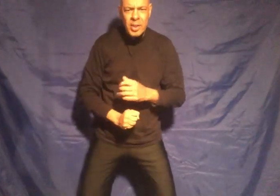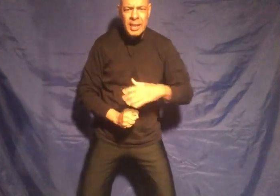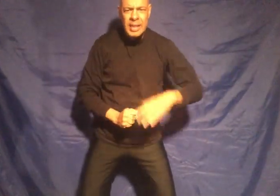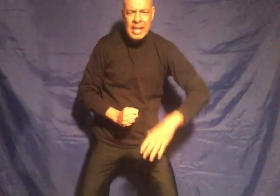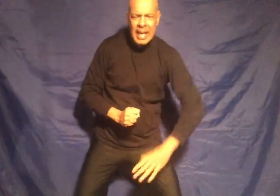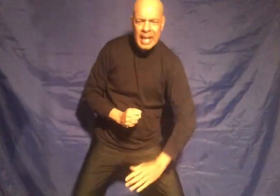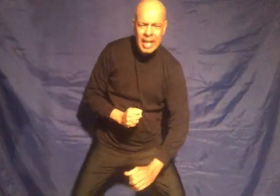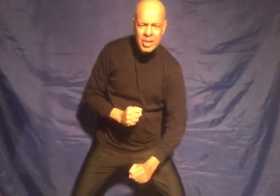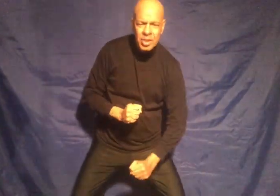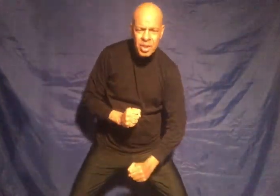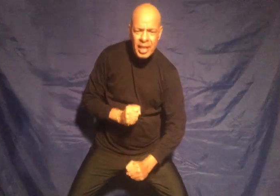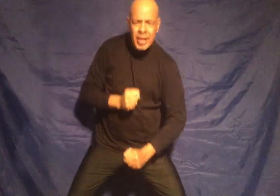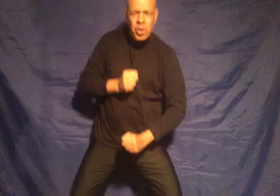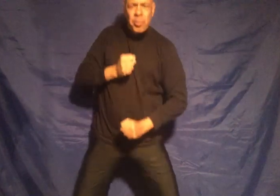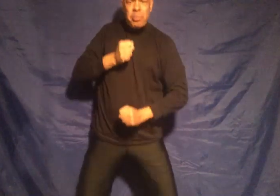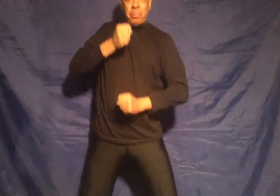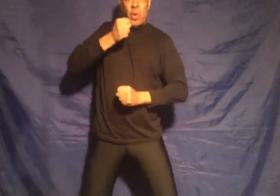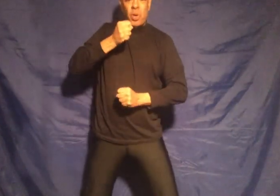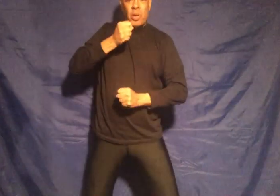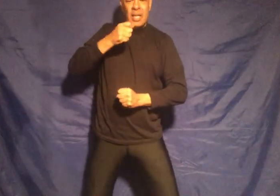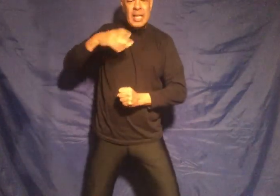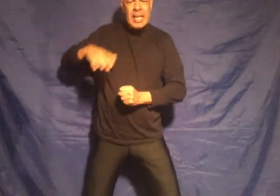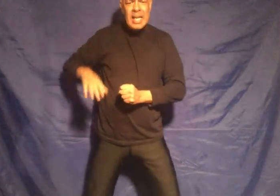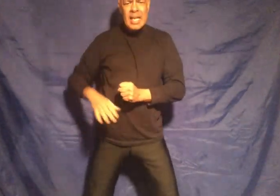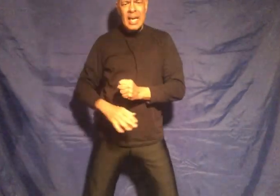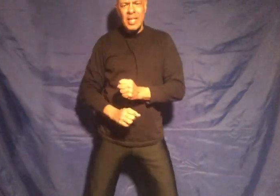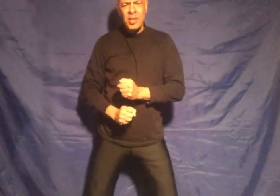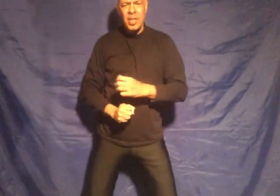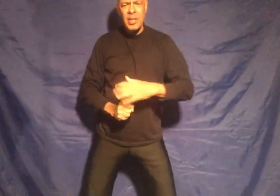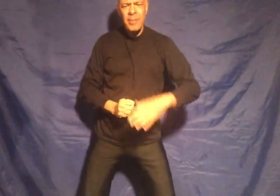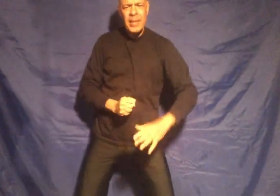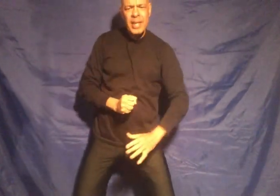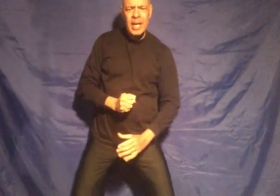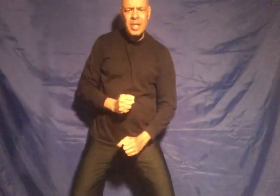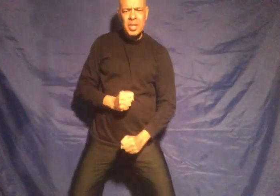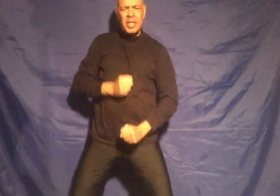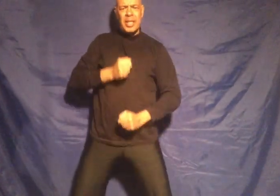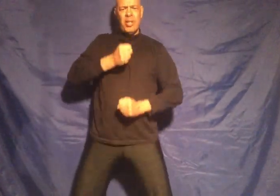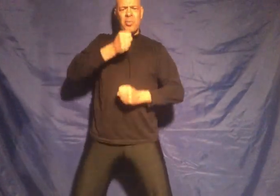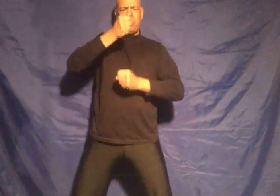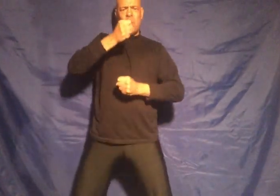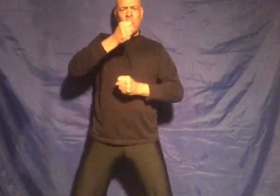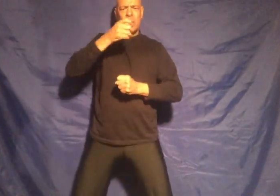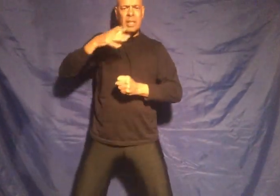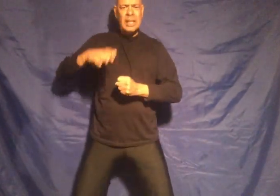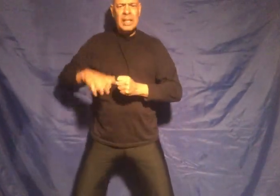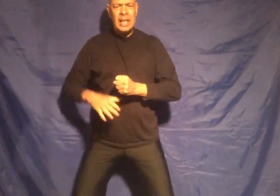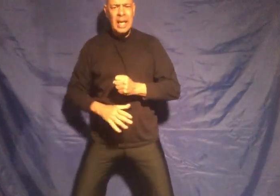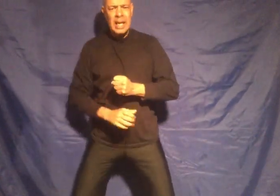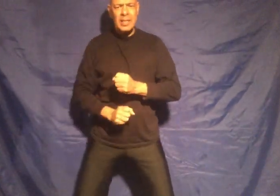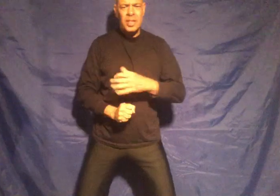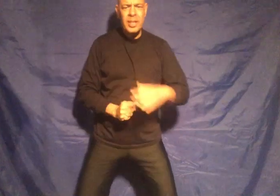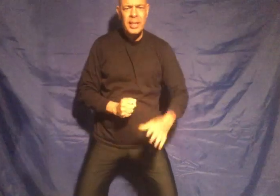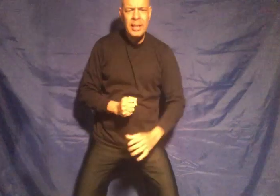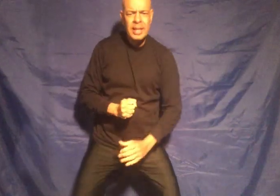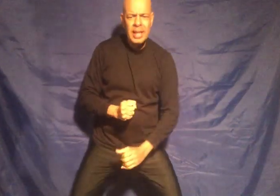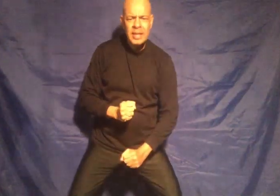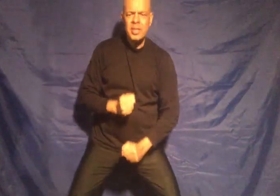under and you pull under under and you pull under under